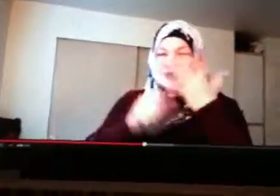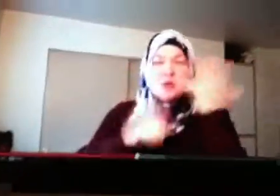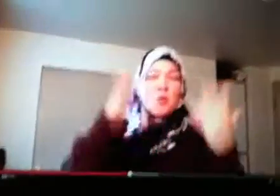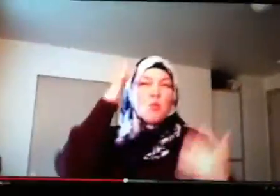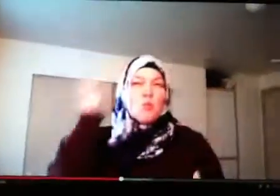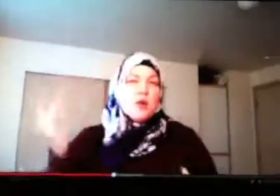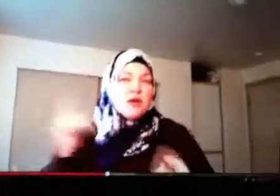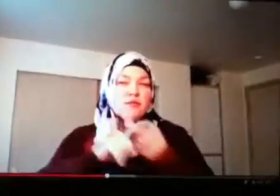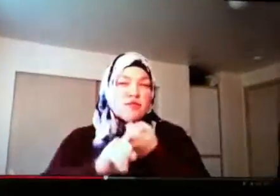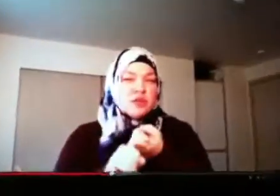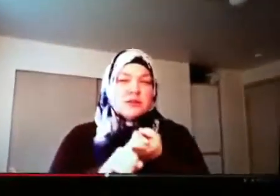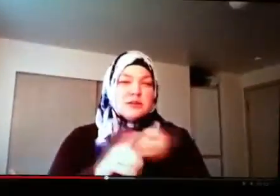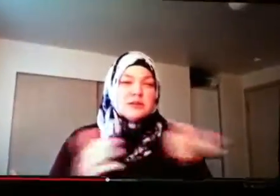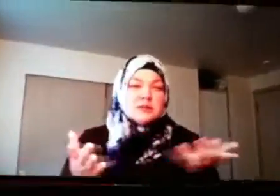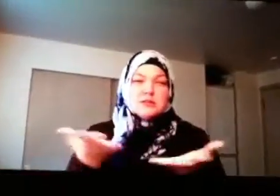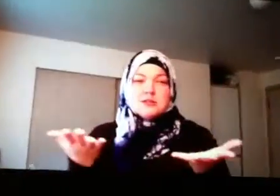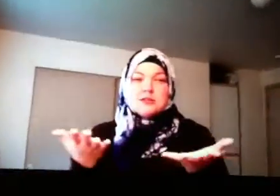There's lots of different questions why you'd be friends.